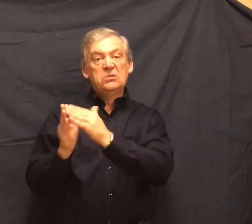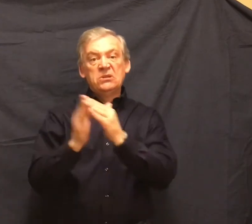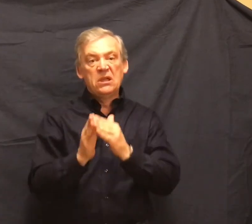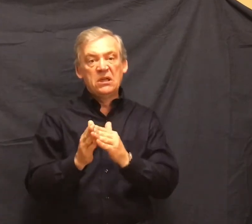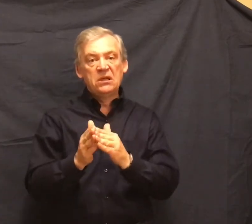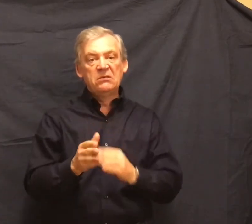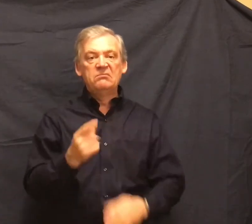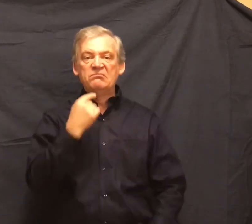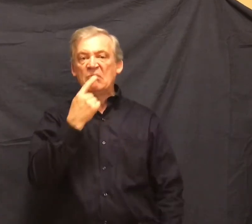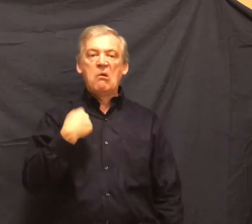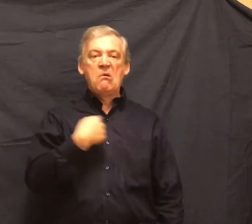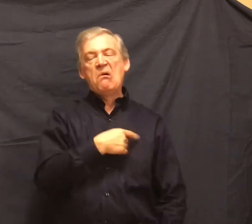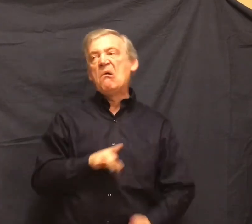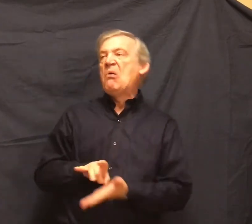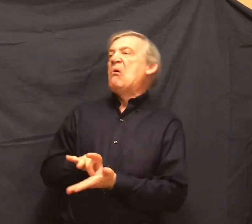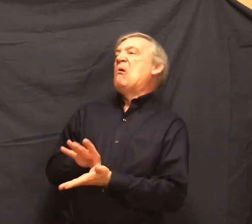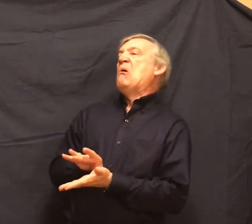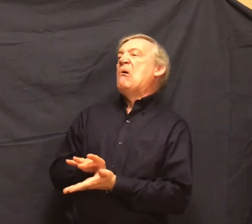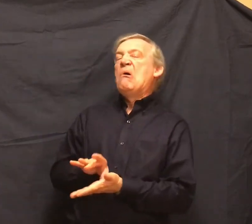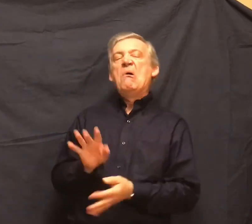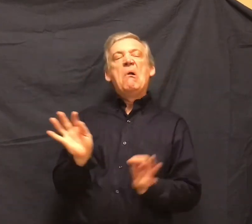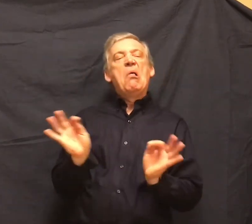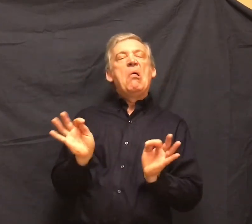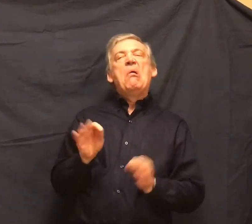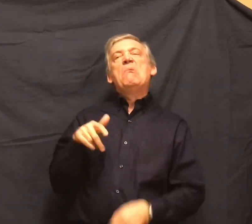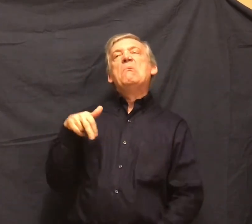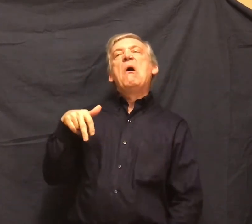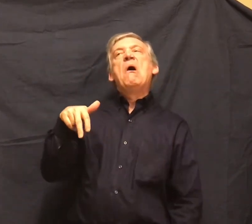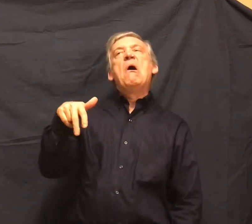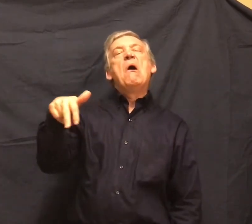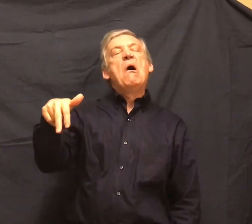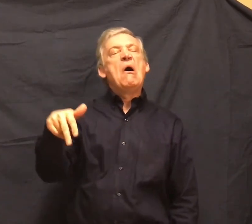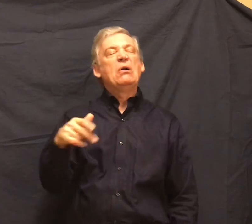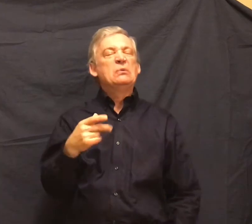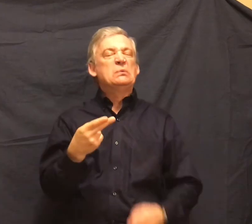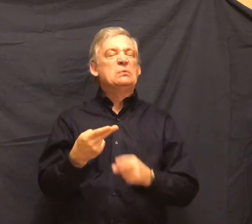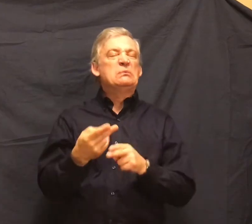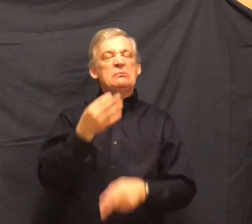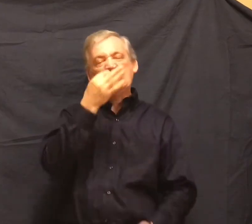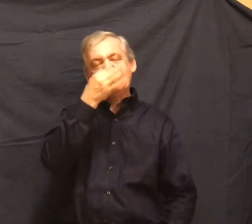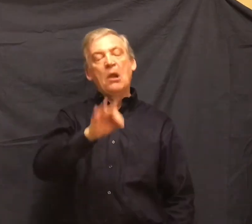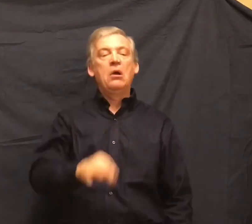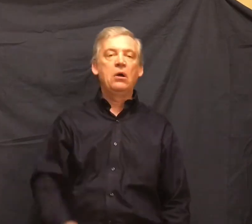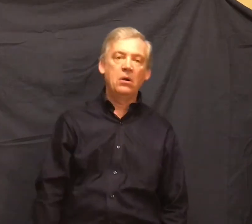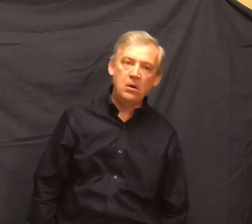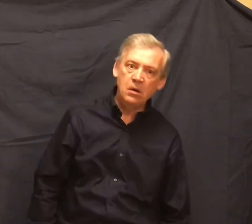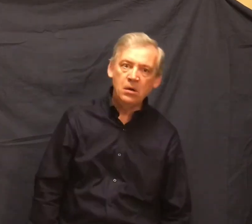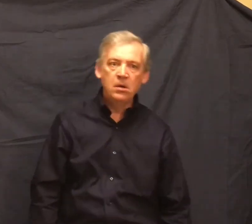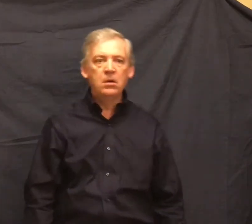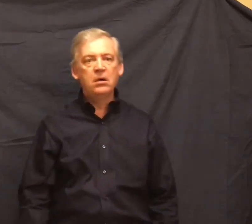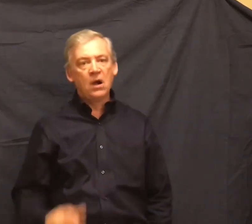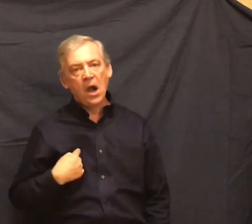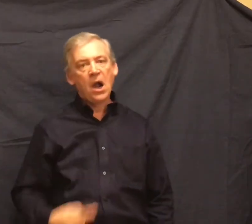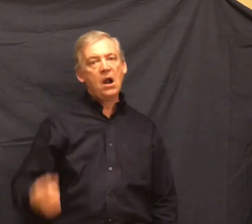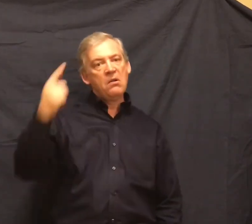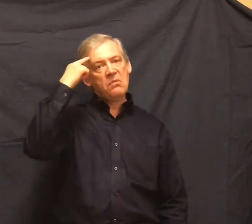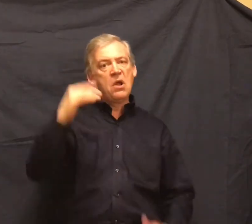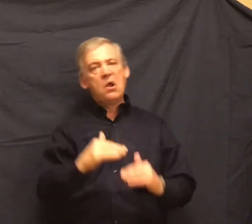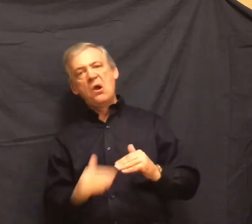says just a little stretch down the road. I bet it was more than four miles. Darn hot day.